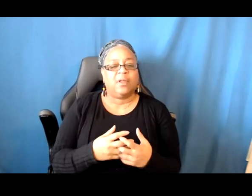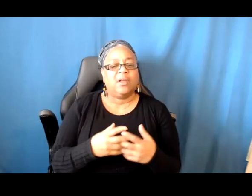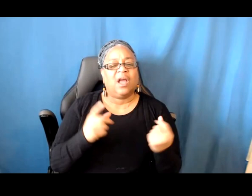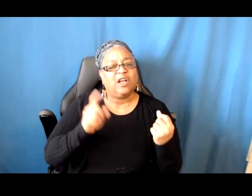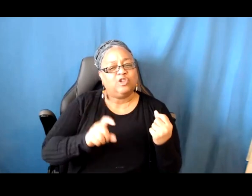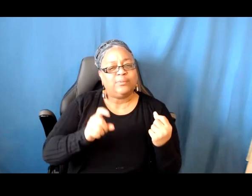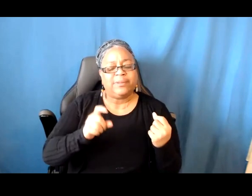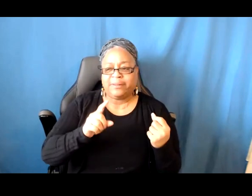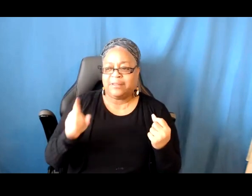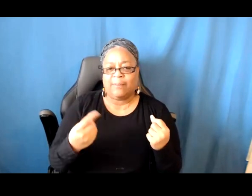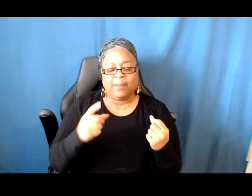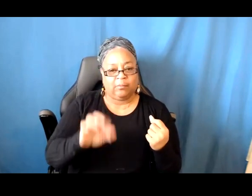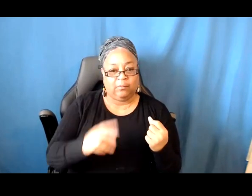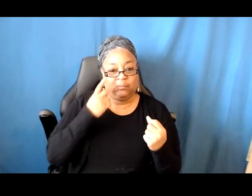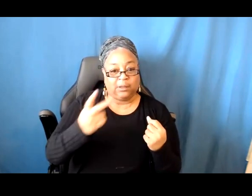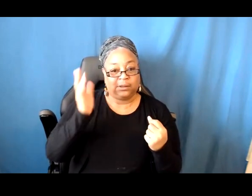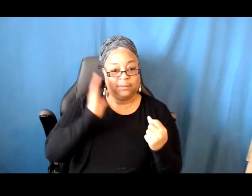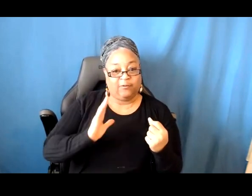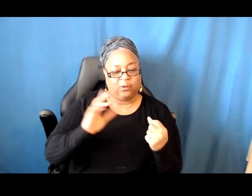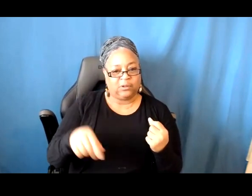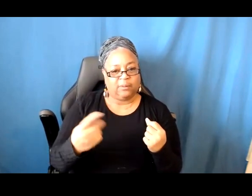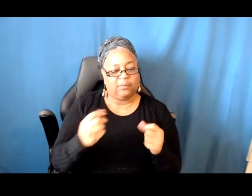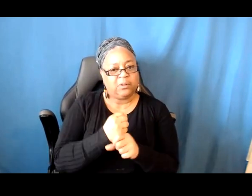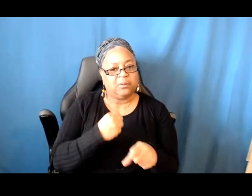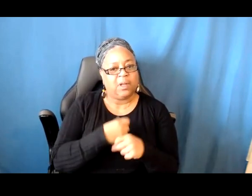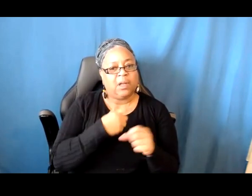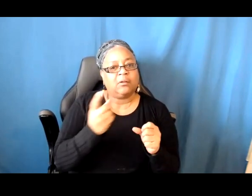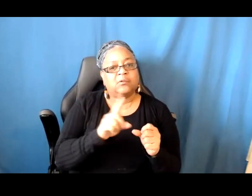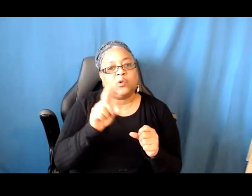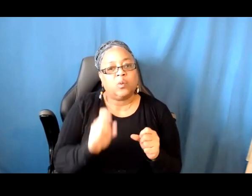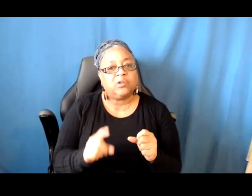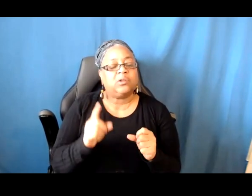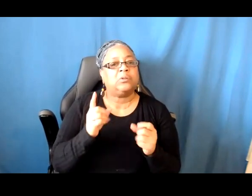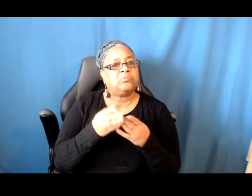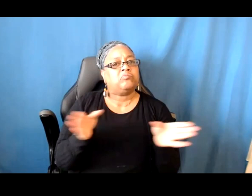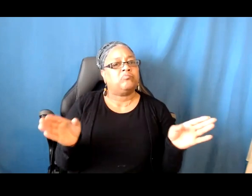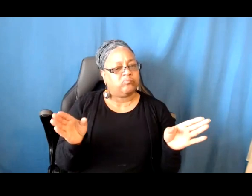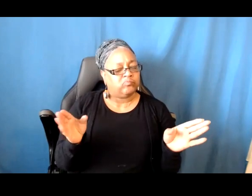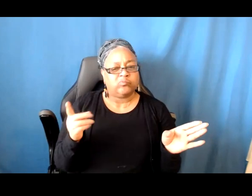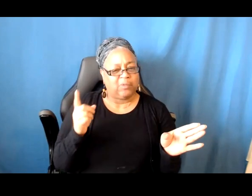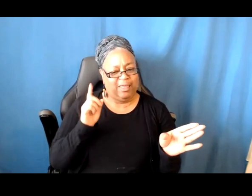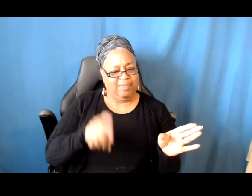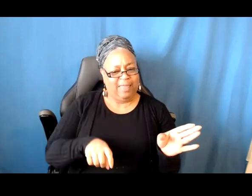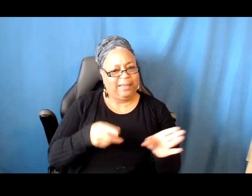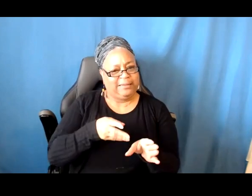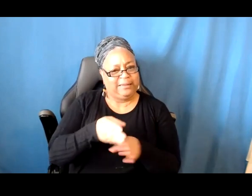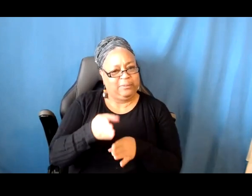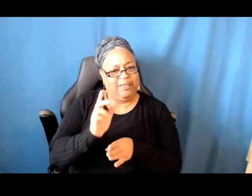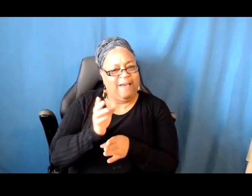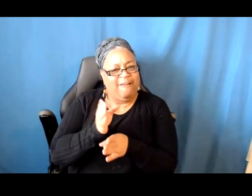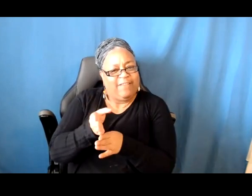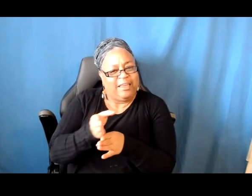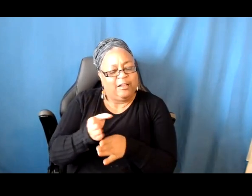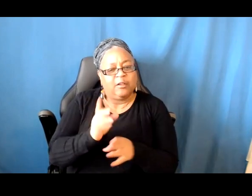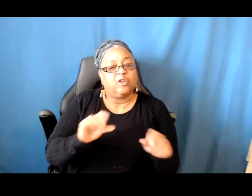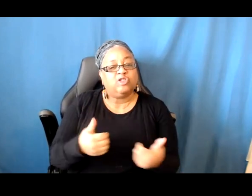that's making us question the parameters of what it means to be working in your discipline or in your field or is challenging the status quo